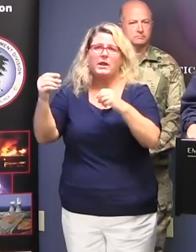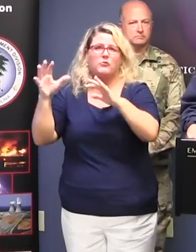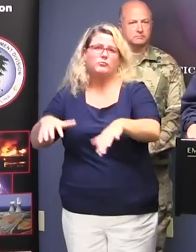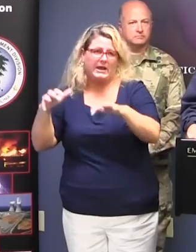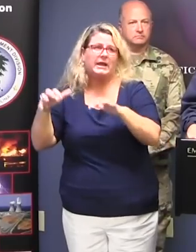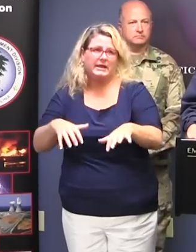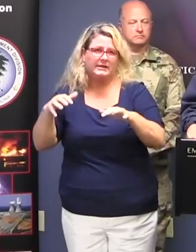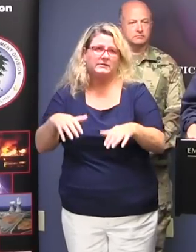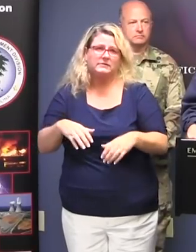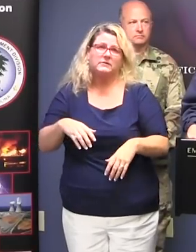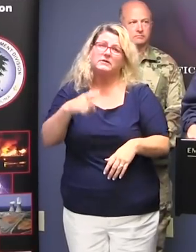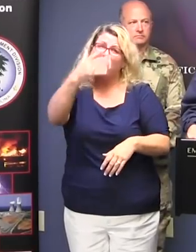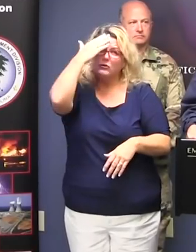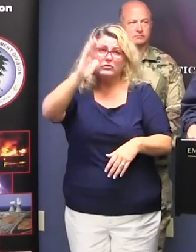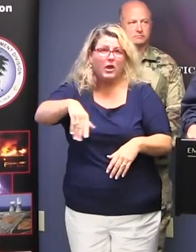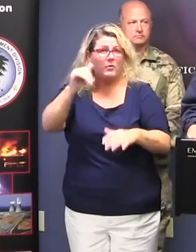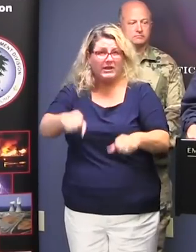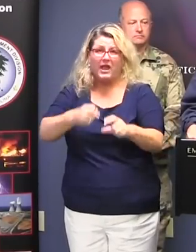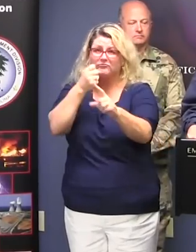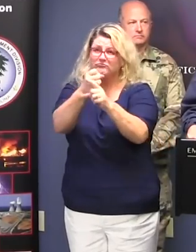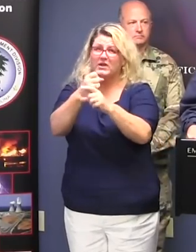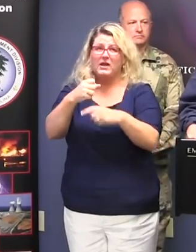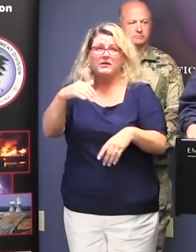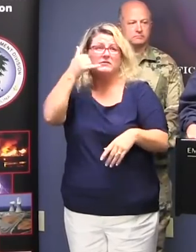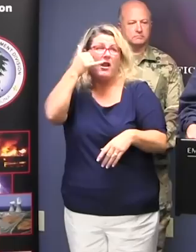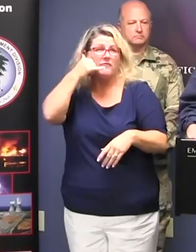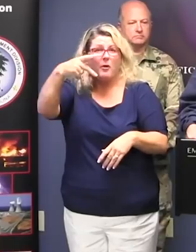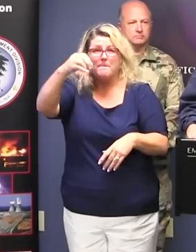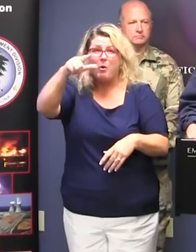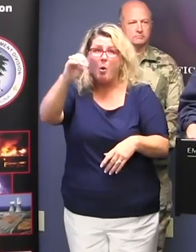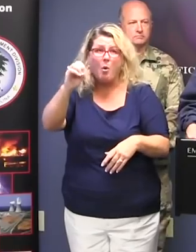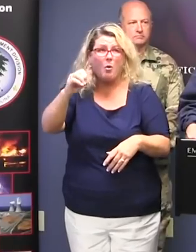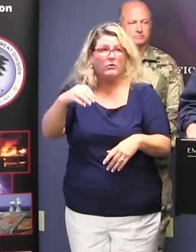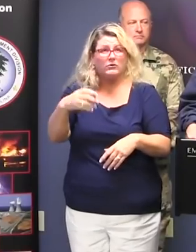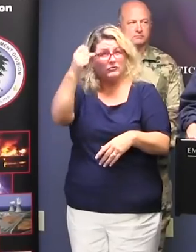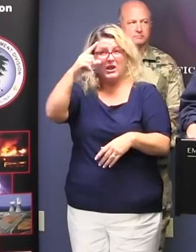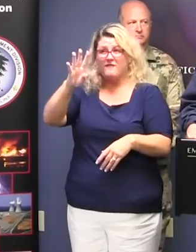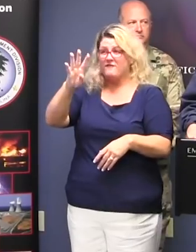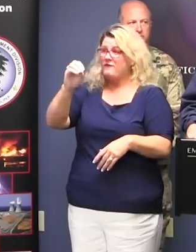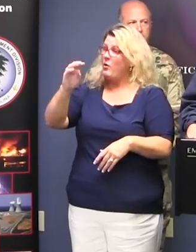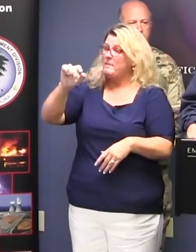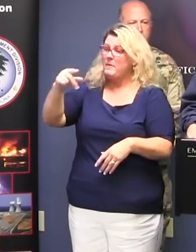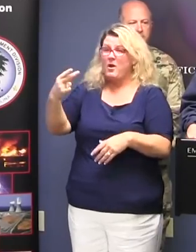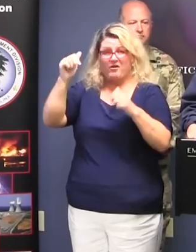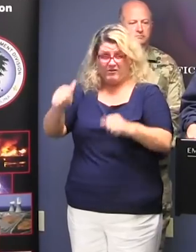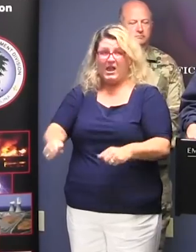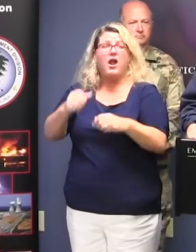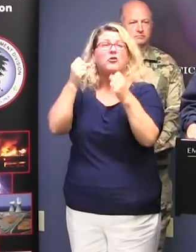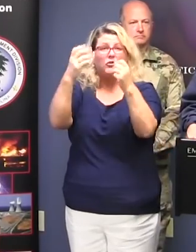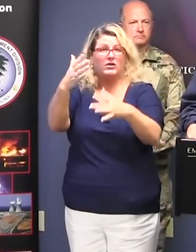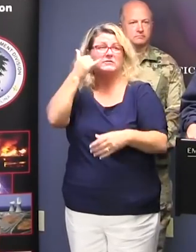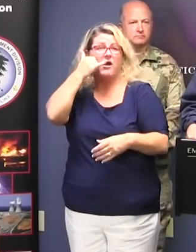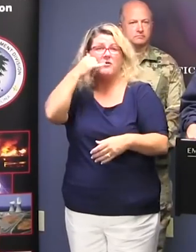And remember, it doesn't take much to knock down a telephone pole. A 40-mile-an-hour wind can knock down a telephone pole, and there goes your power until it can get fixed.